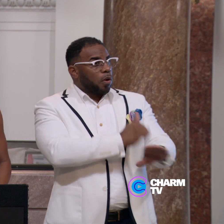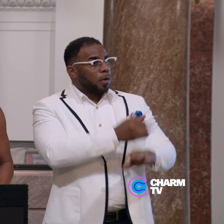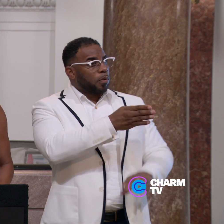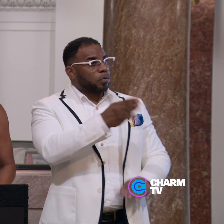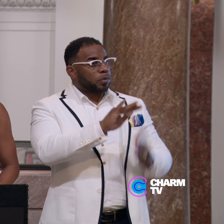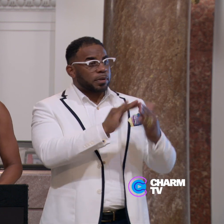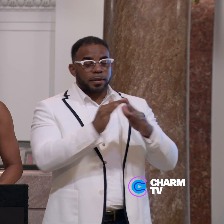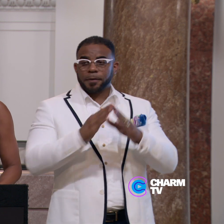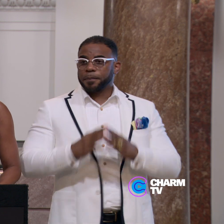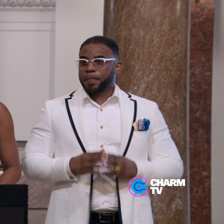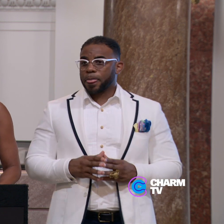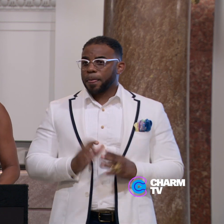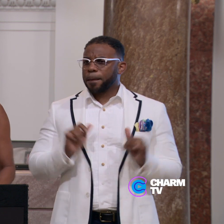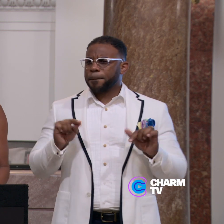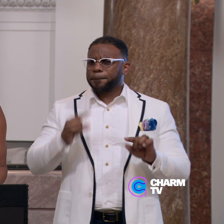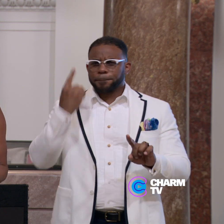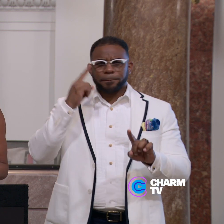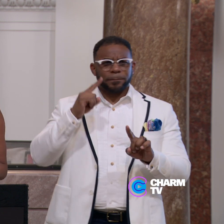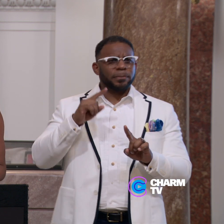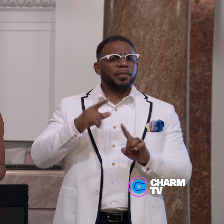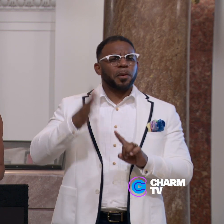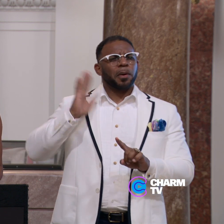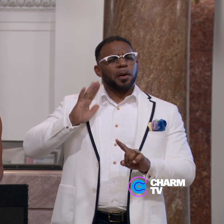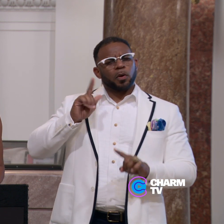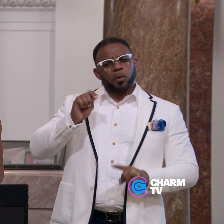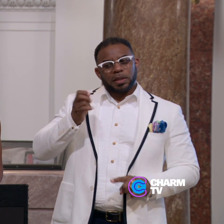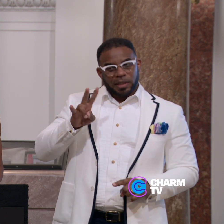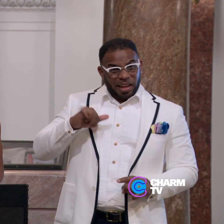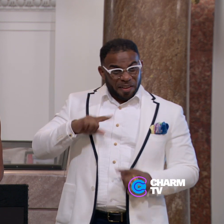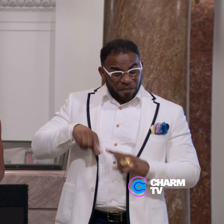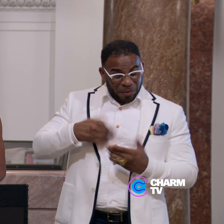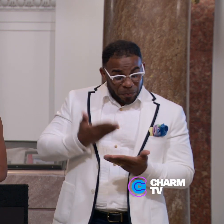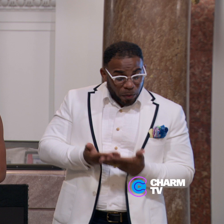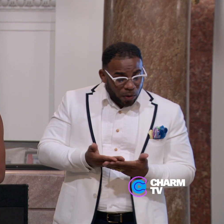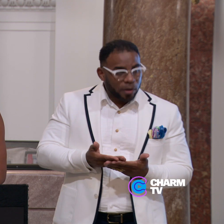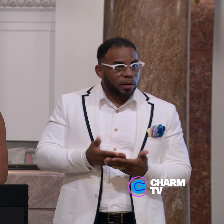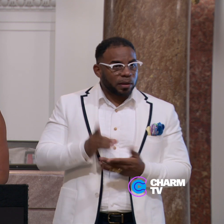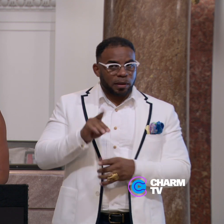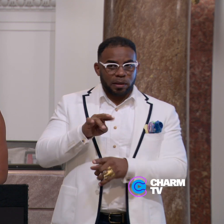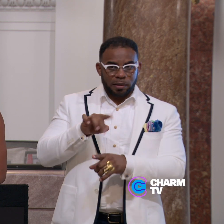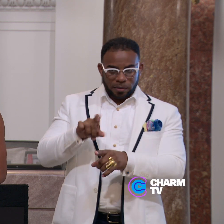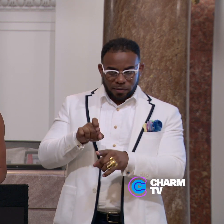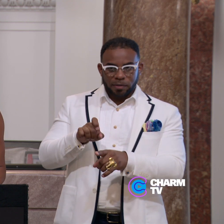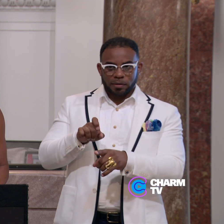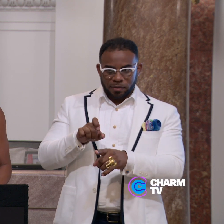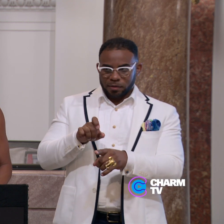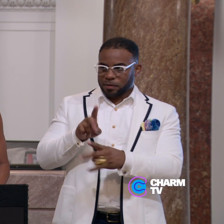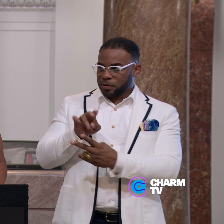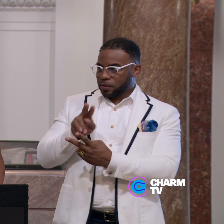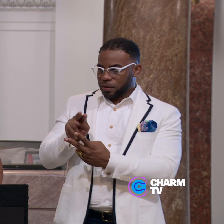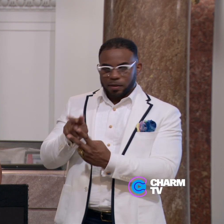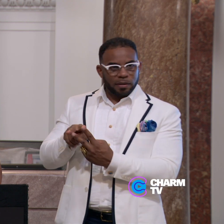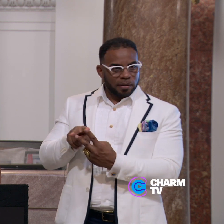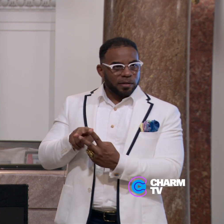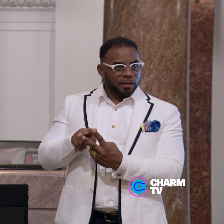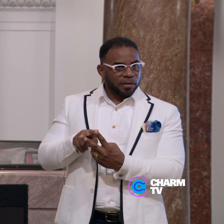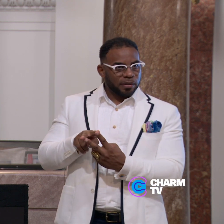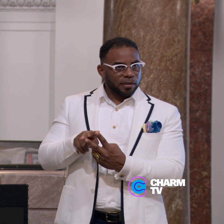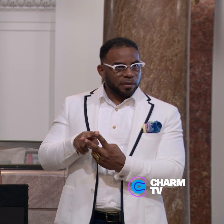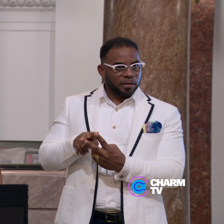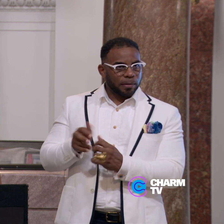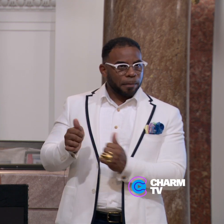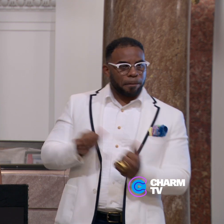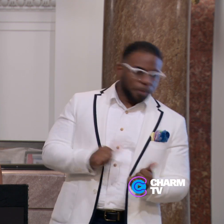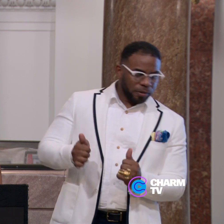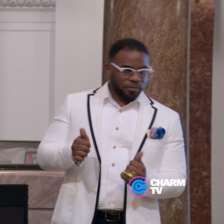Baltimore City. I came here in 2017 and when I first got here, Danielle and Kevin baptized